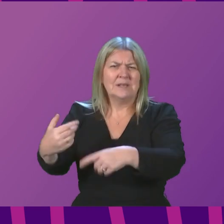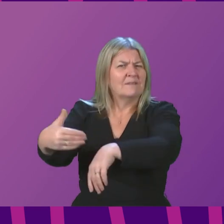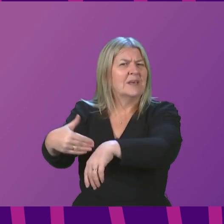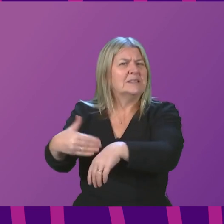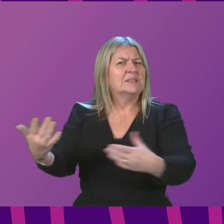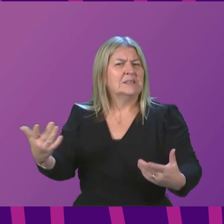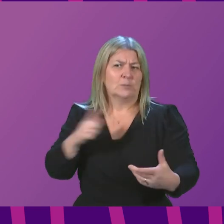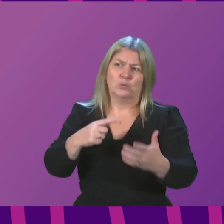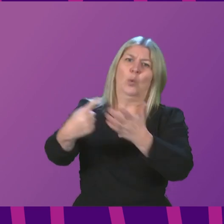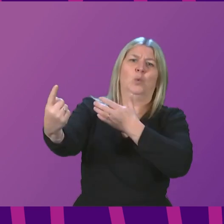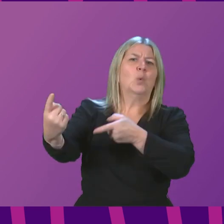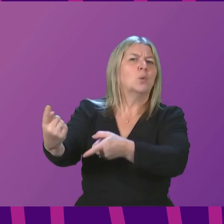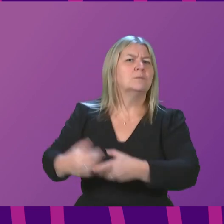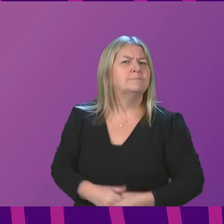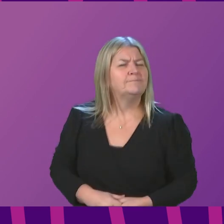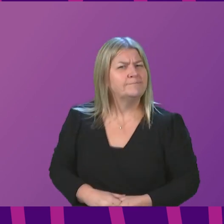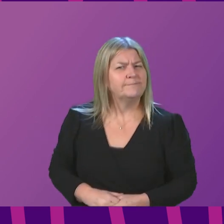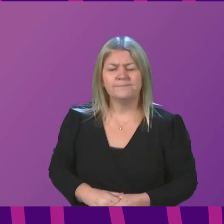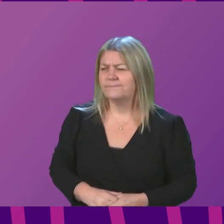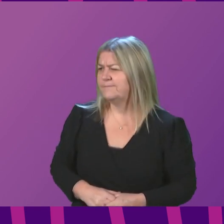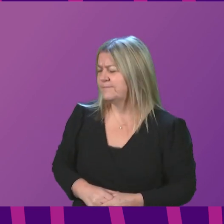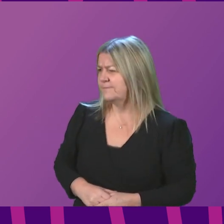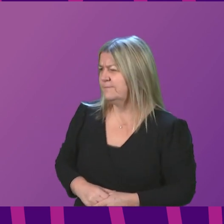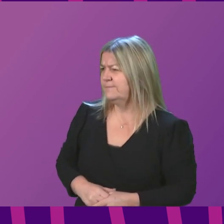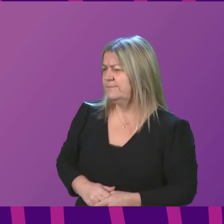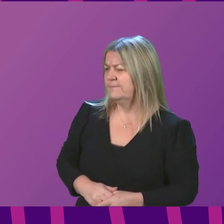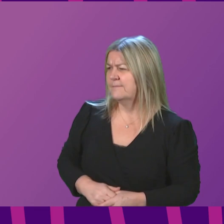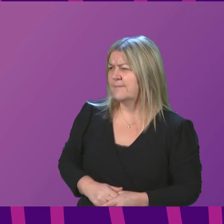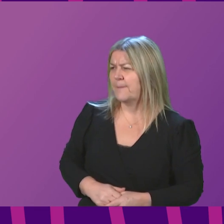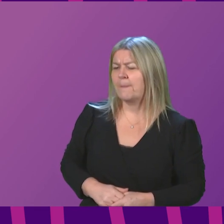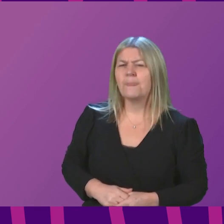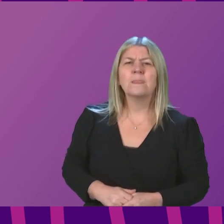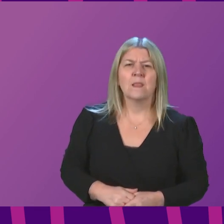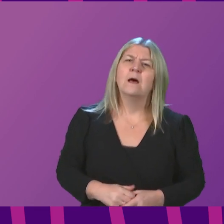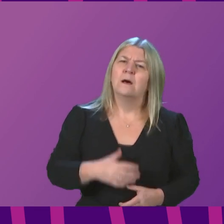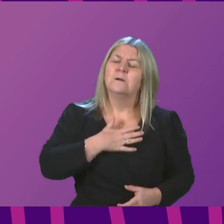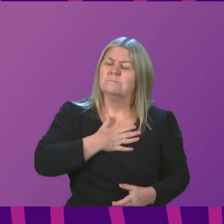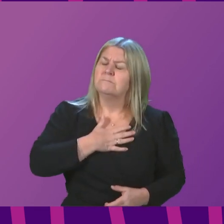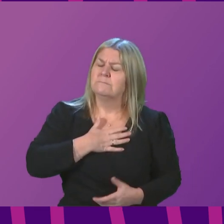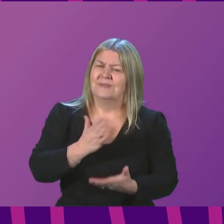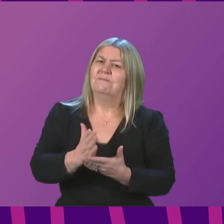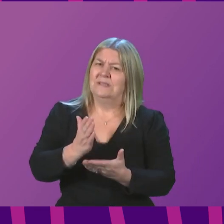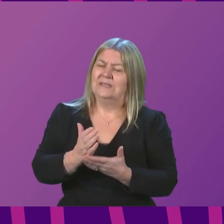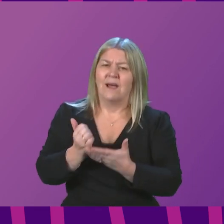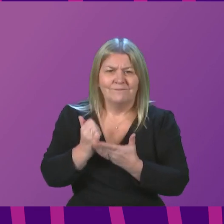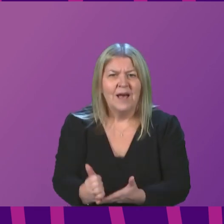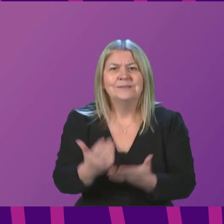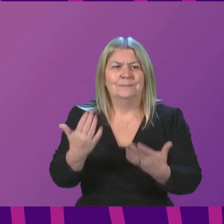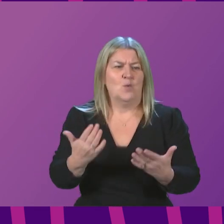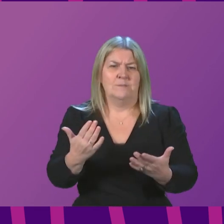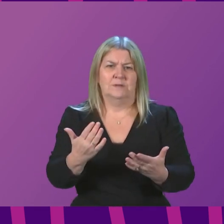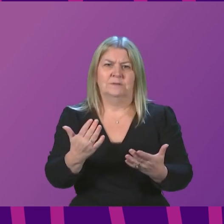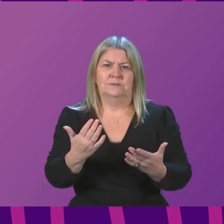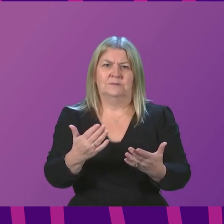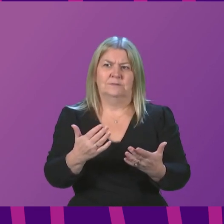First Minister, is no doubt that the advice we giving right now does have an impact on isolation and loneliness.